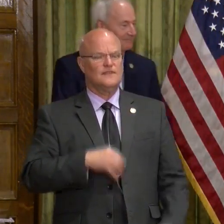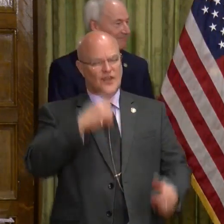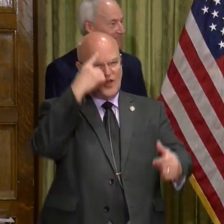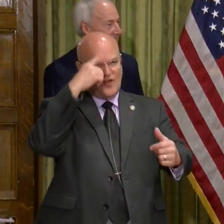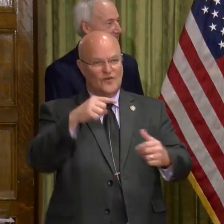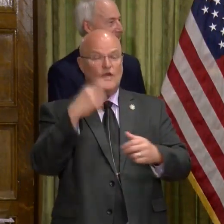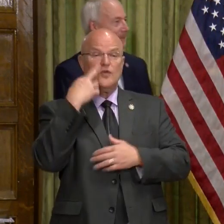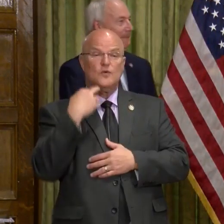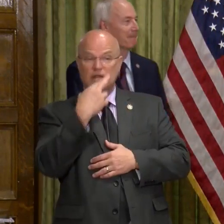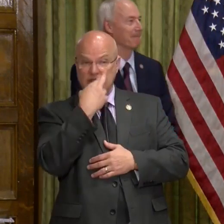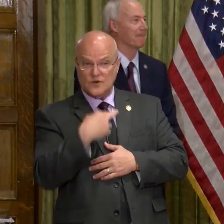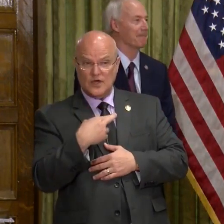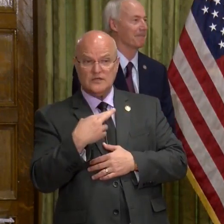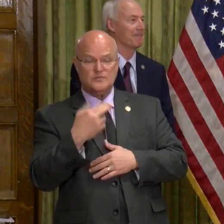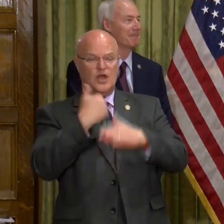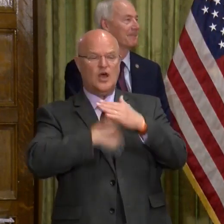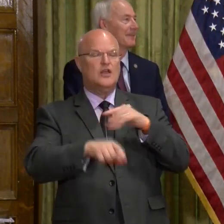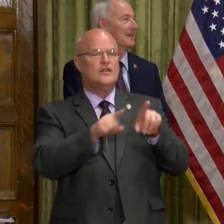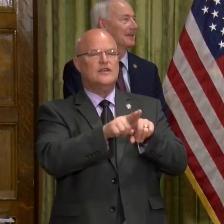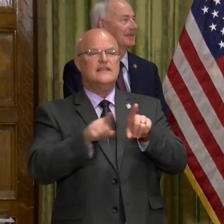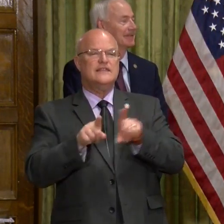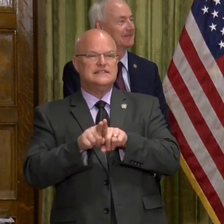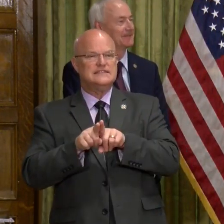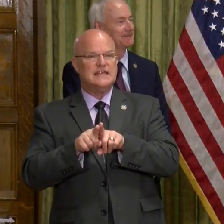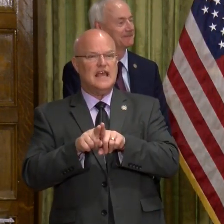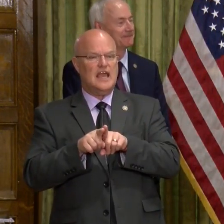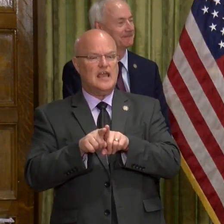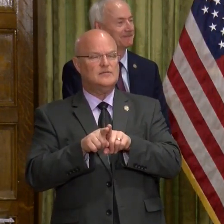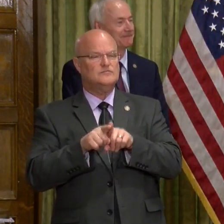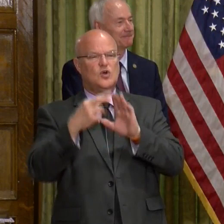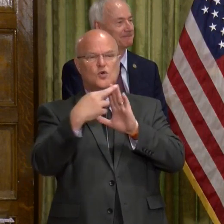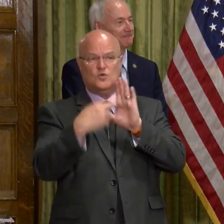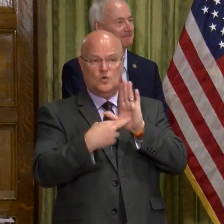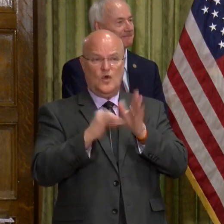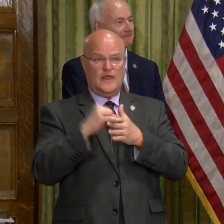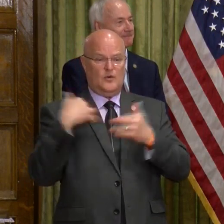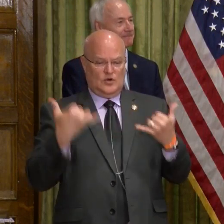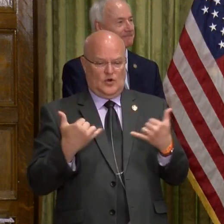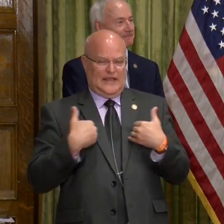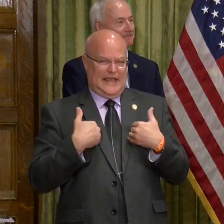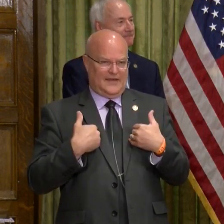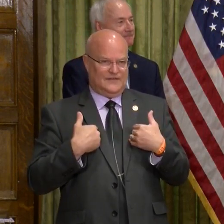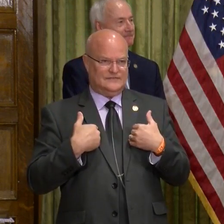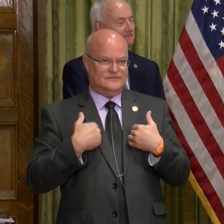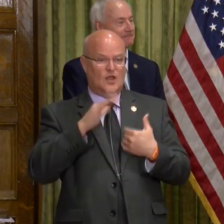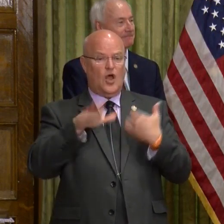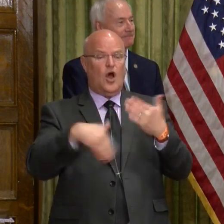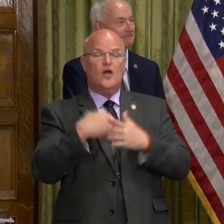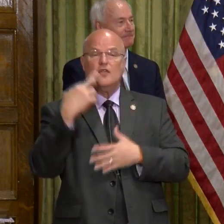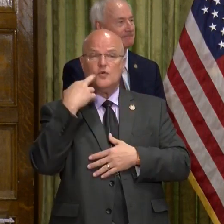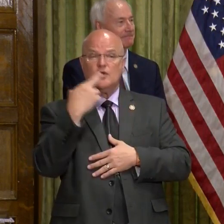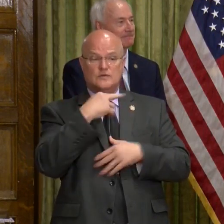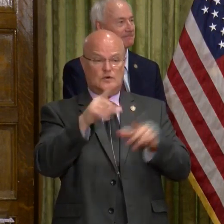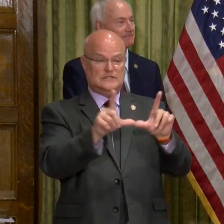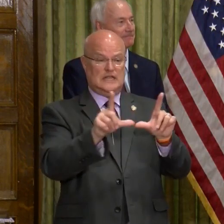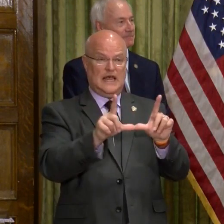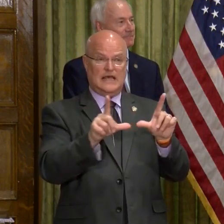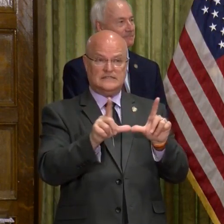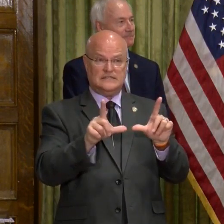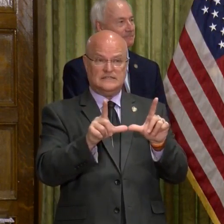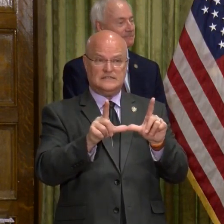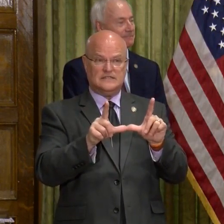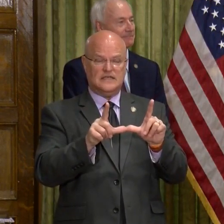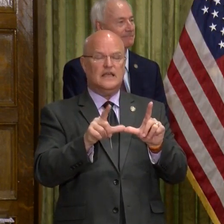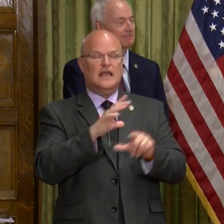for the restaurants, it will be under the same regulatory framework that we currently have. All of our restaurants are licensed. There are